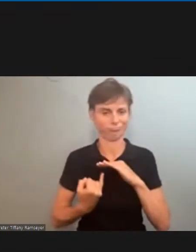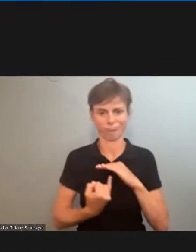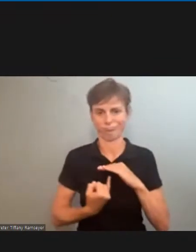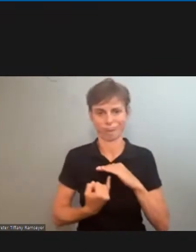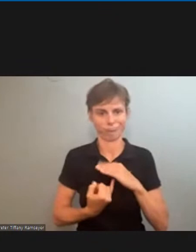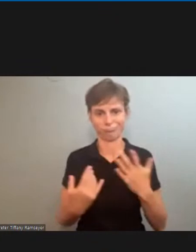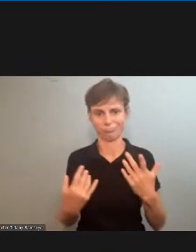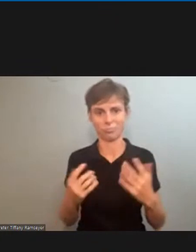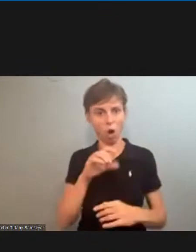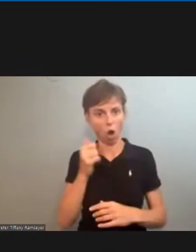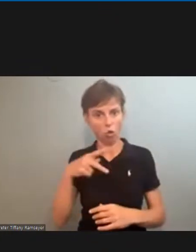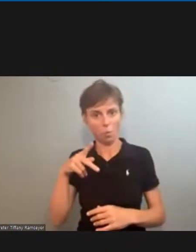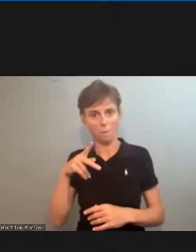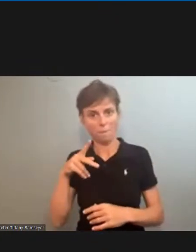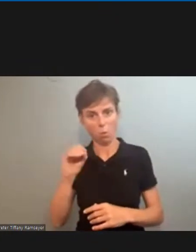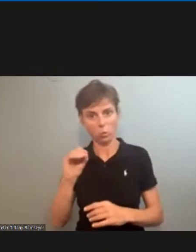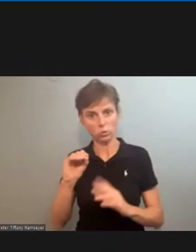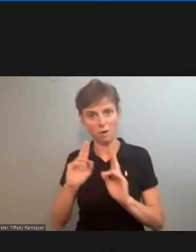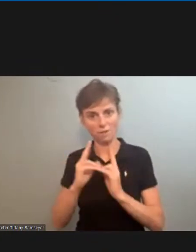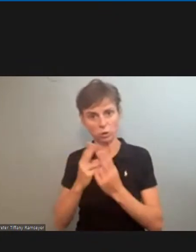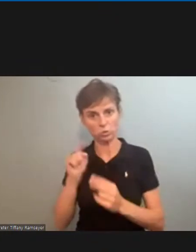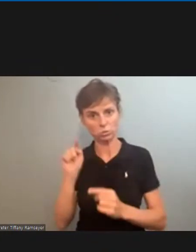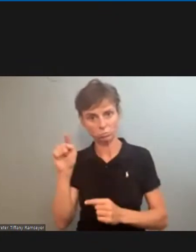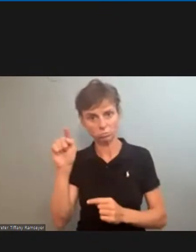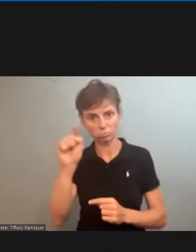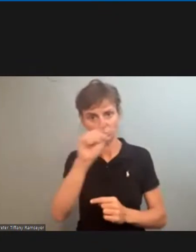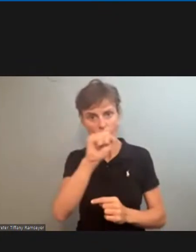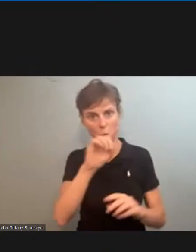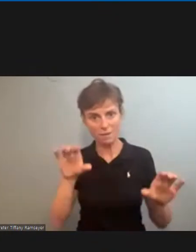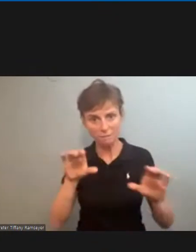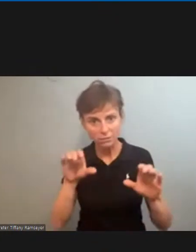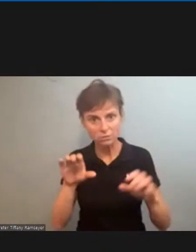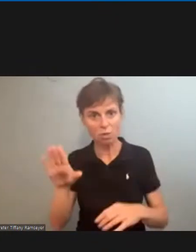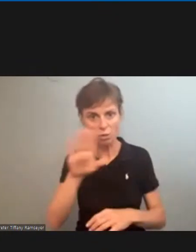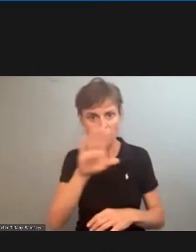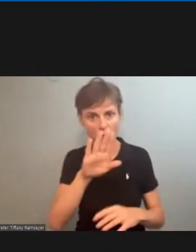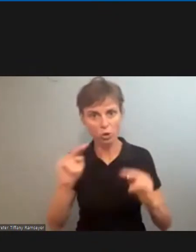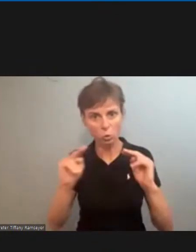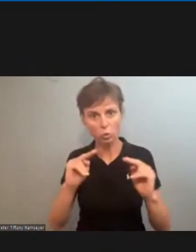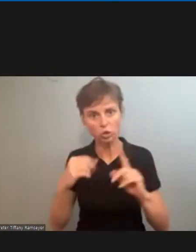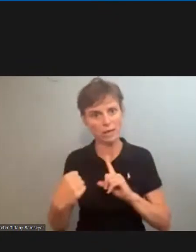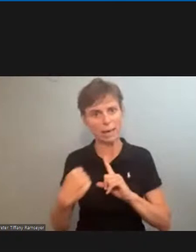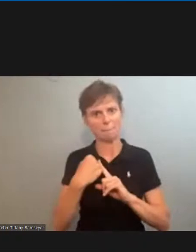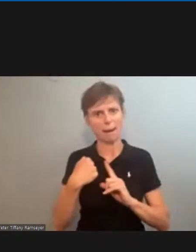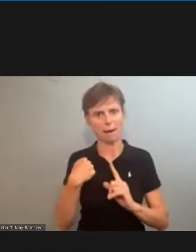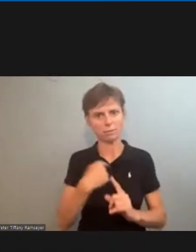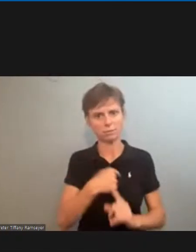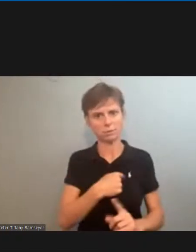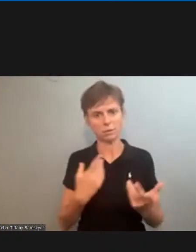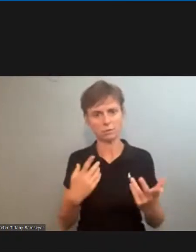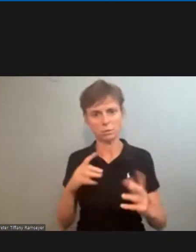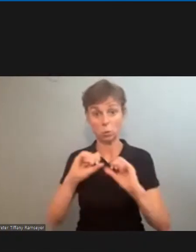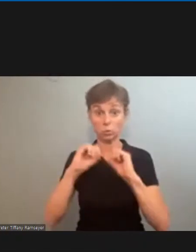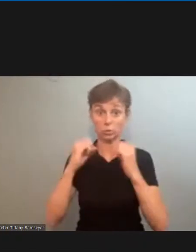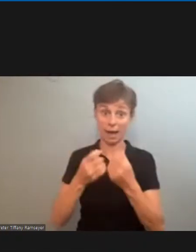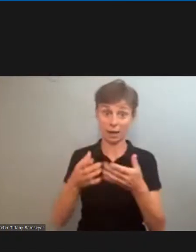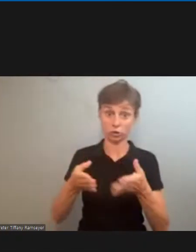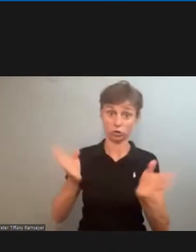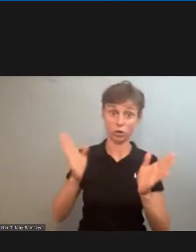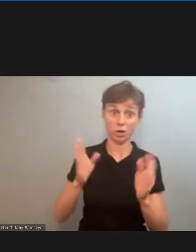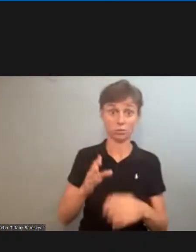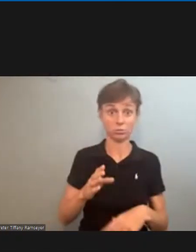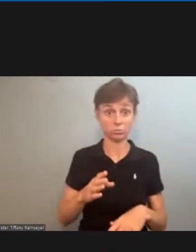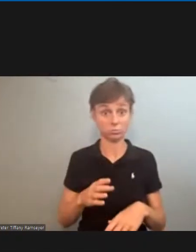postal unions have done in their negotiations were impacted by the society as a whole relative strength of unions or the relative